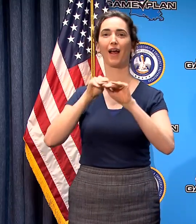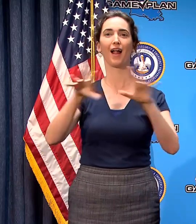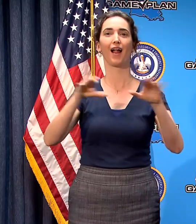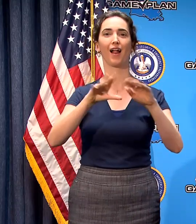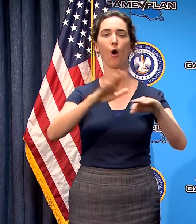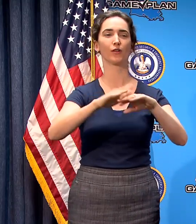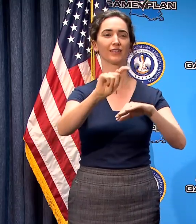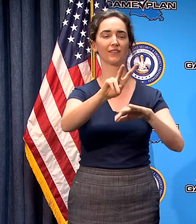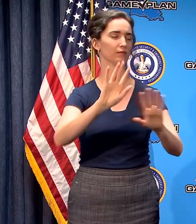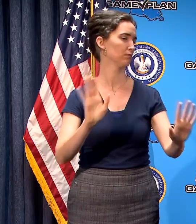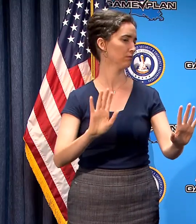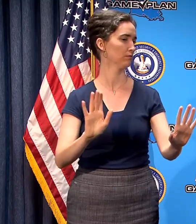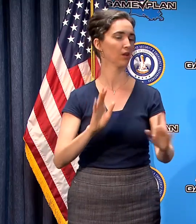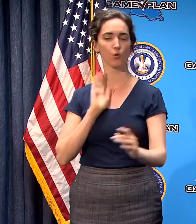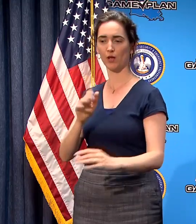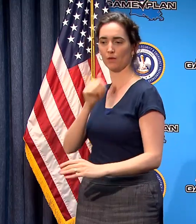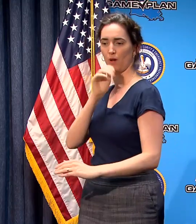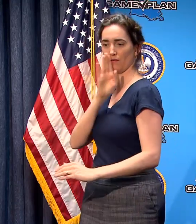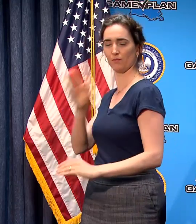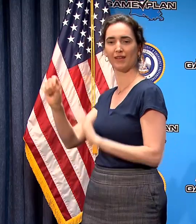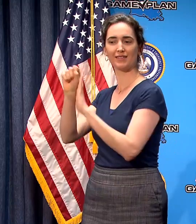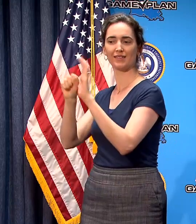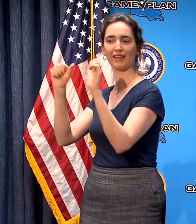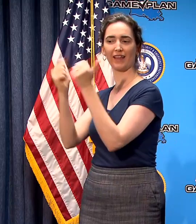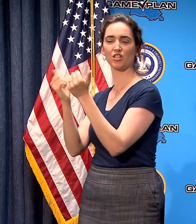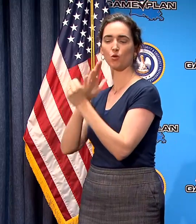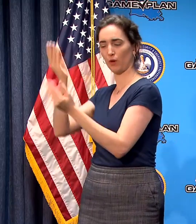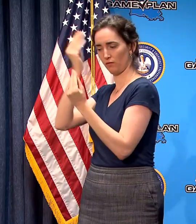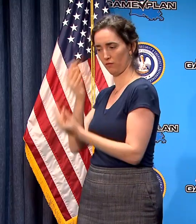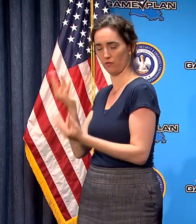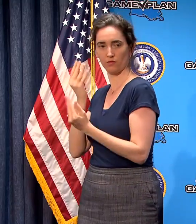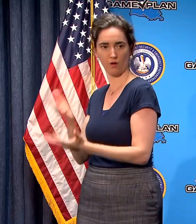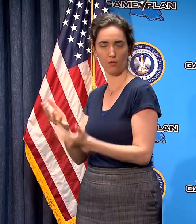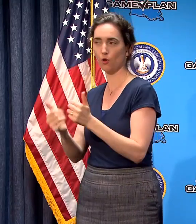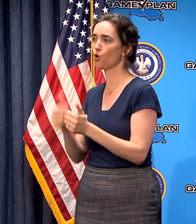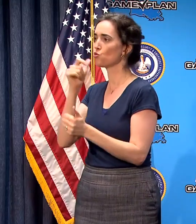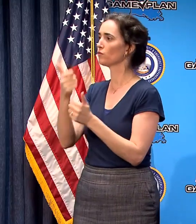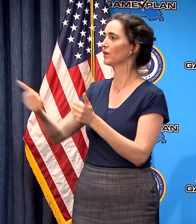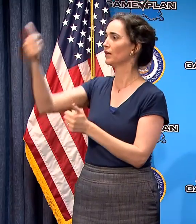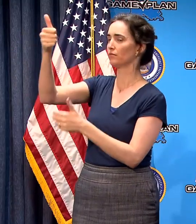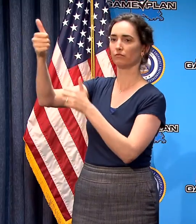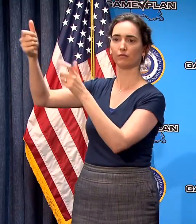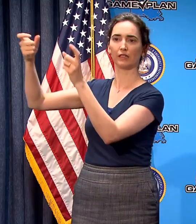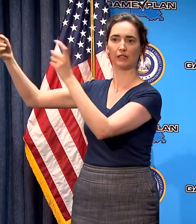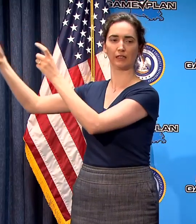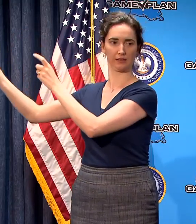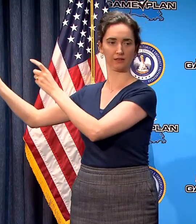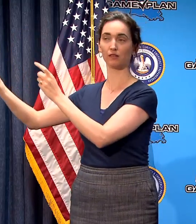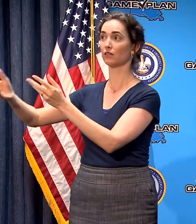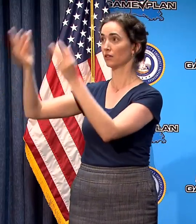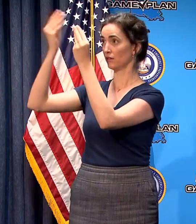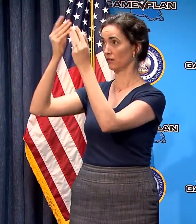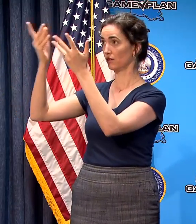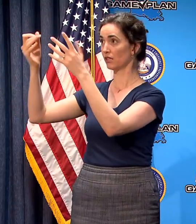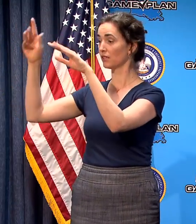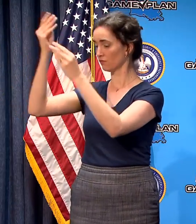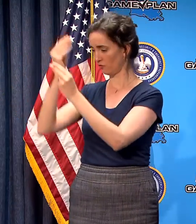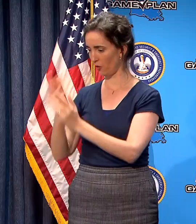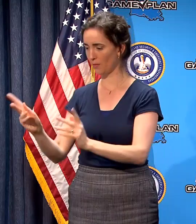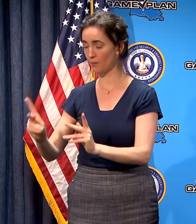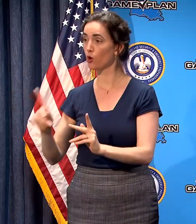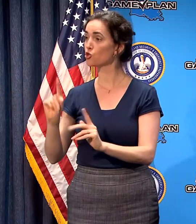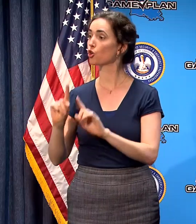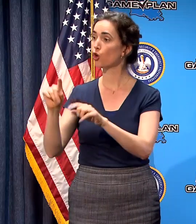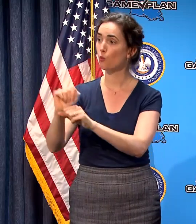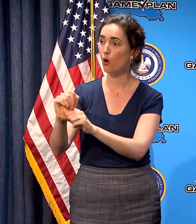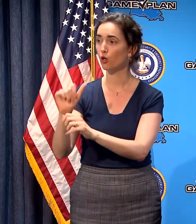stay home we're going to do that through the state agencies and the agency heads and so they will know if they're to go to work and if so